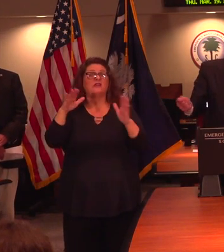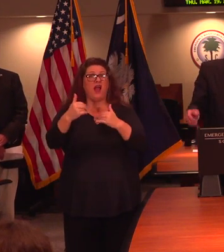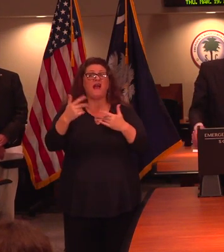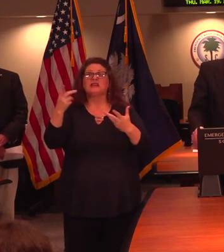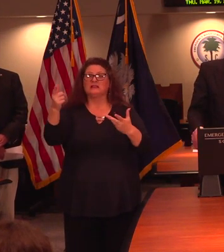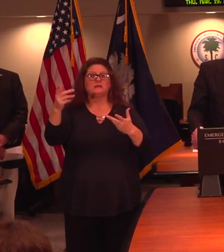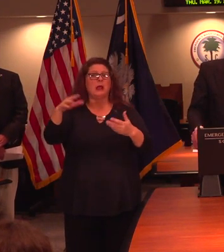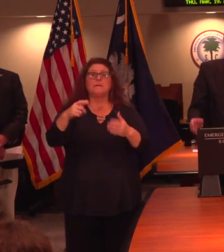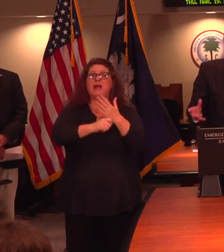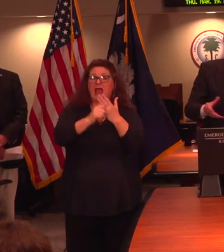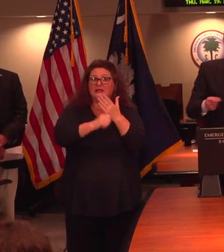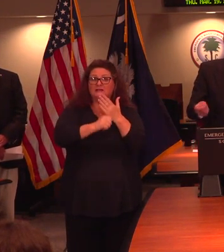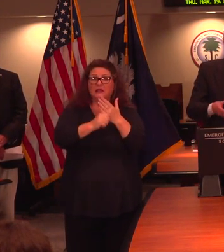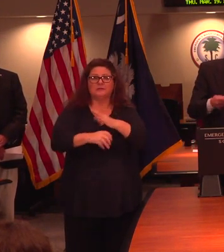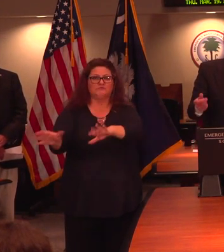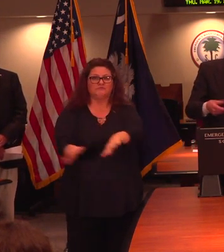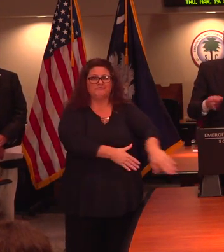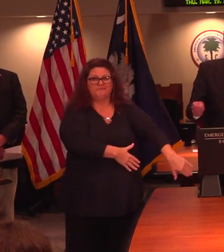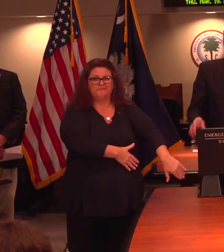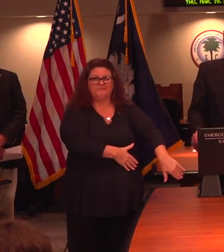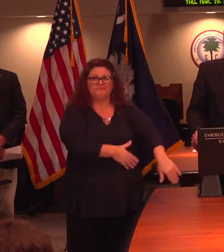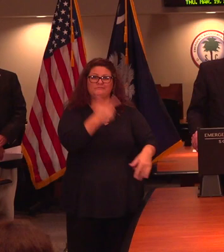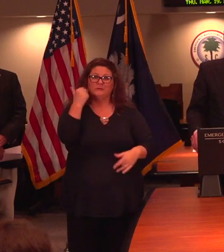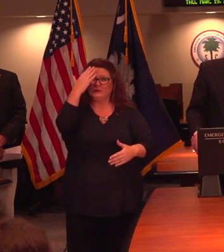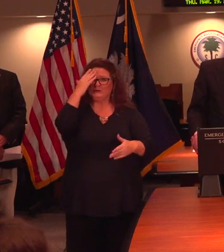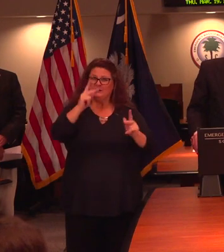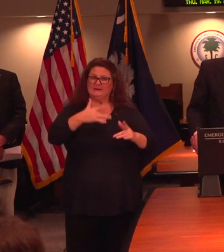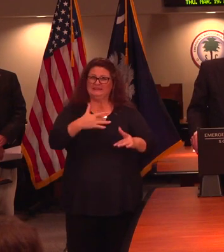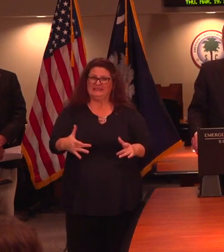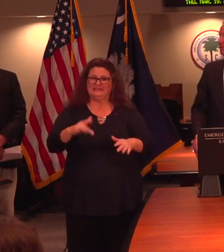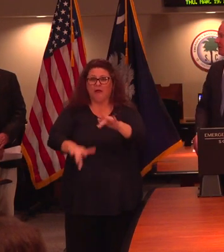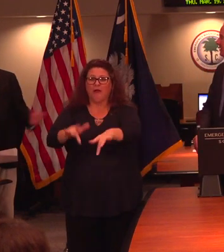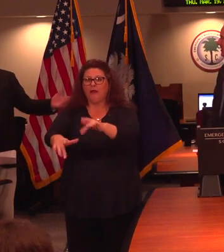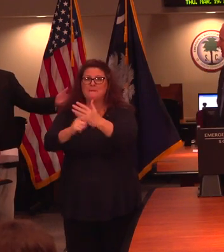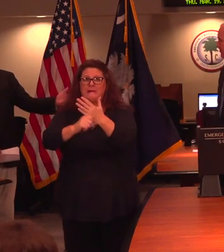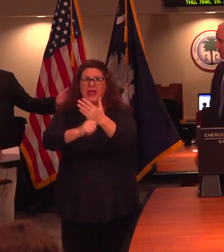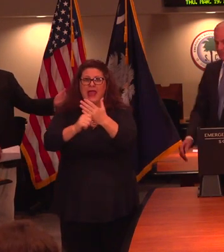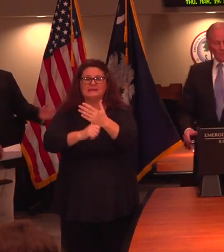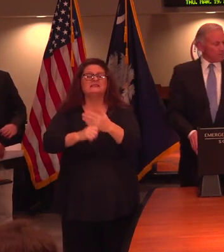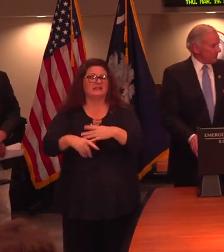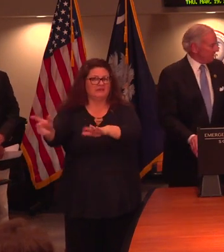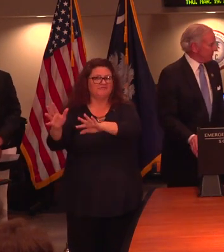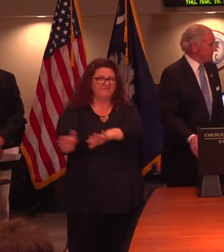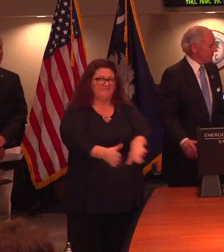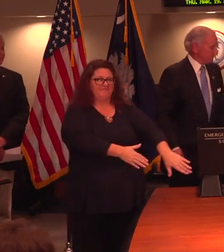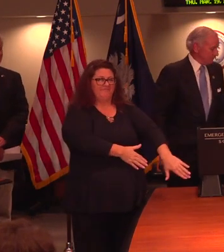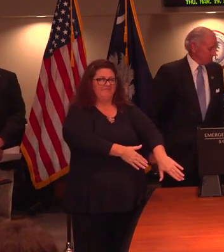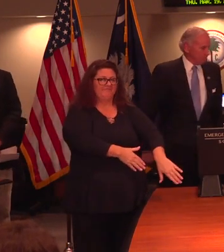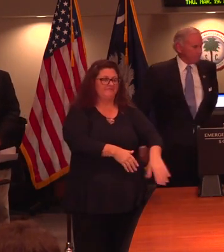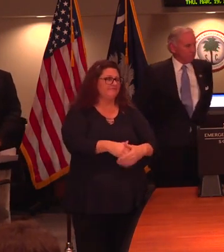taking all the magazines out and those sorts of things that people usually touch while they're in those, in those facilities. Dr. Bell. Dr. Bell.